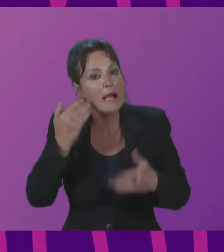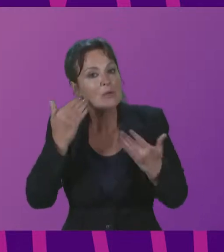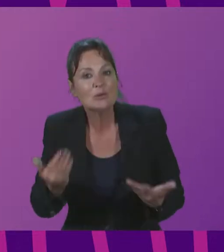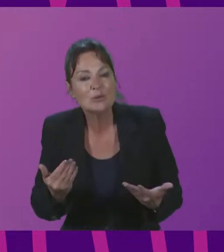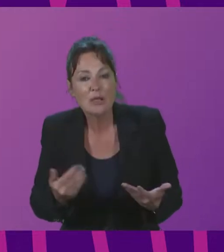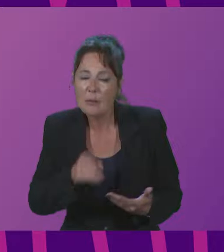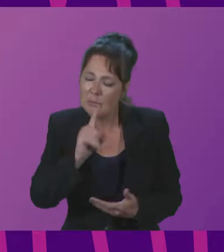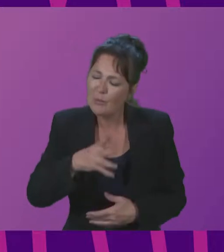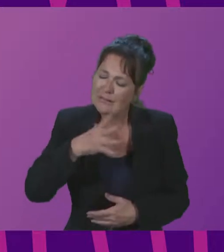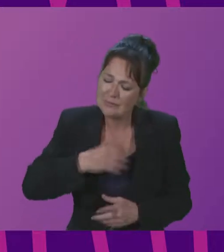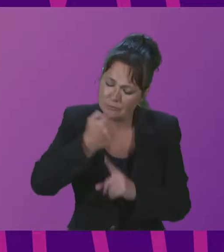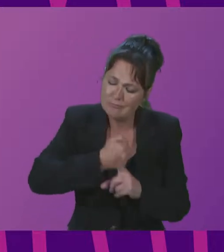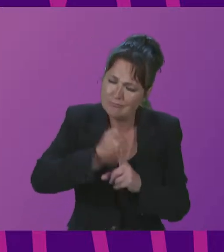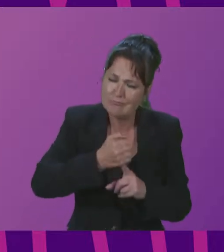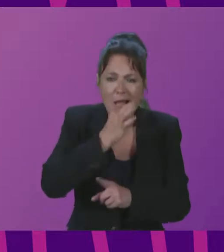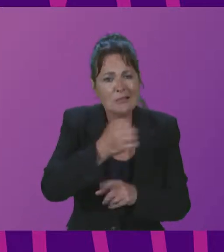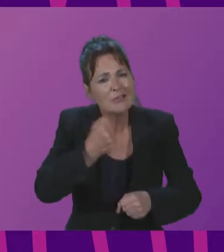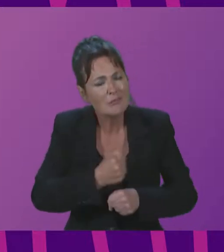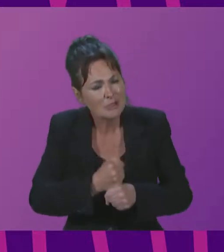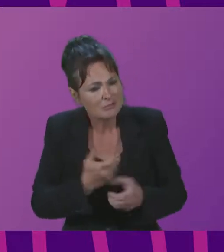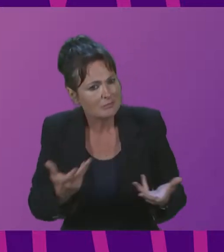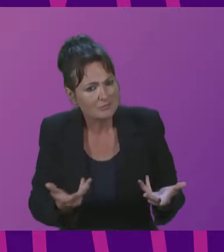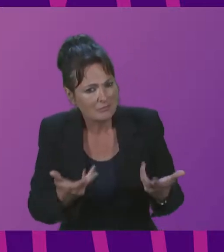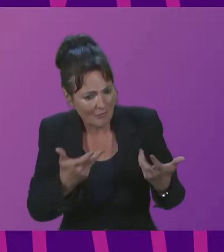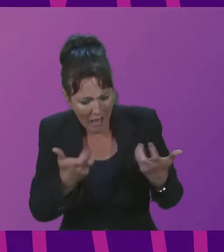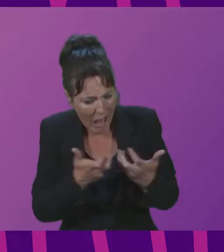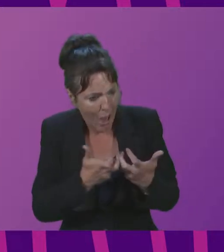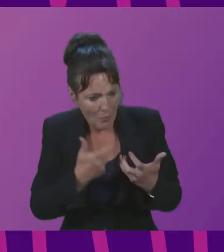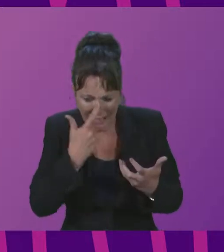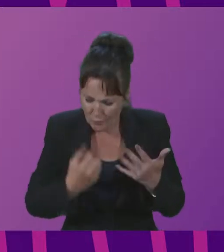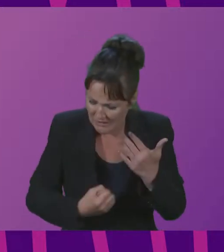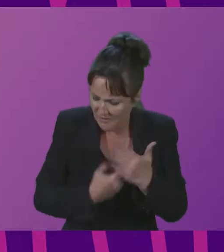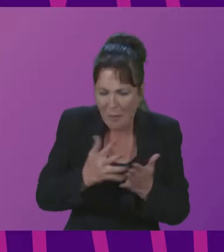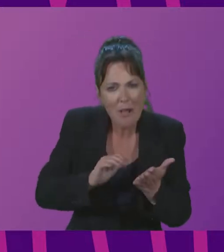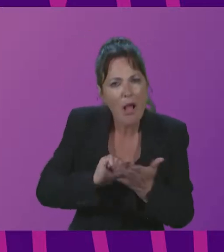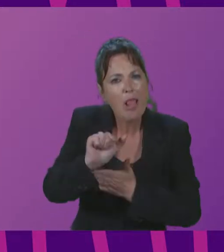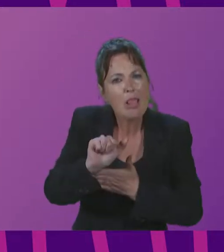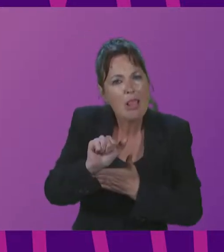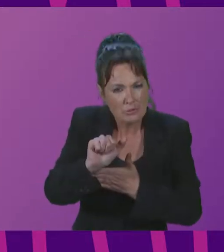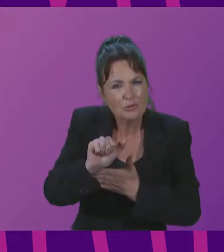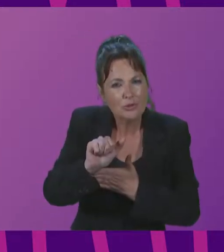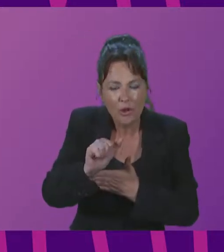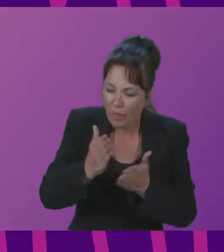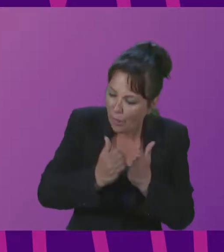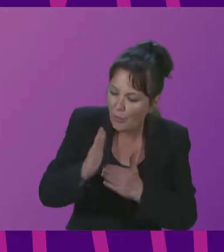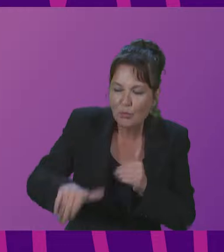need also to urge the government to concern about how to develop the cultural sector through supporting the ministry.